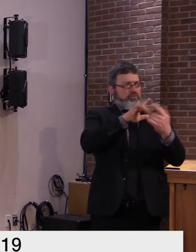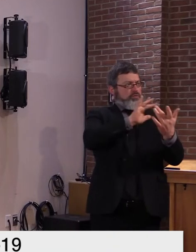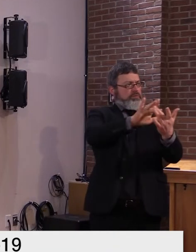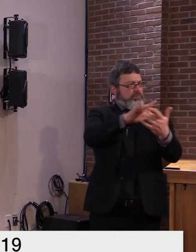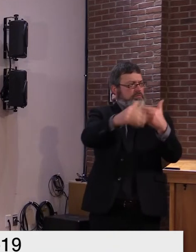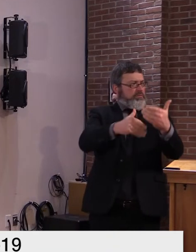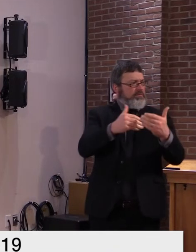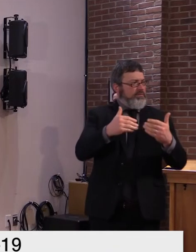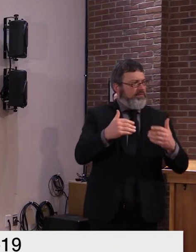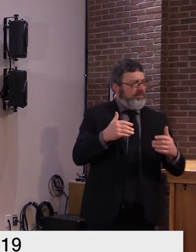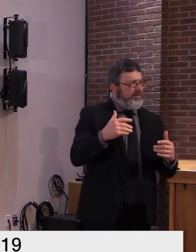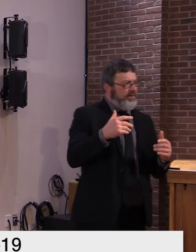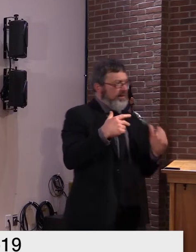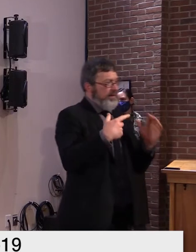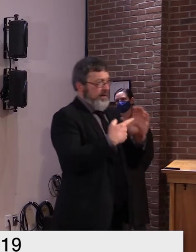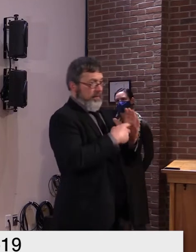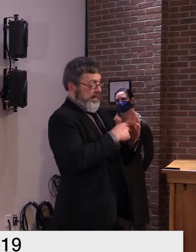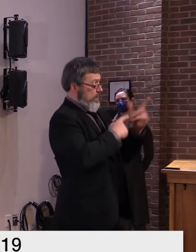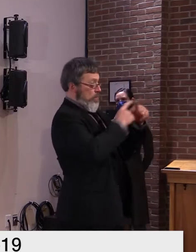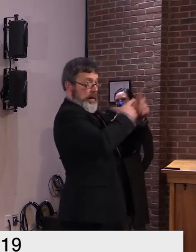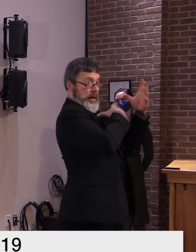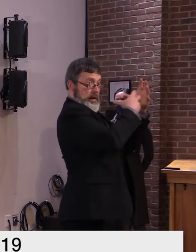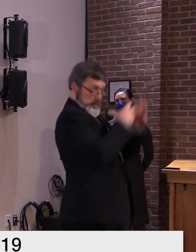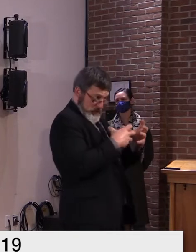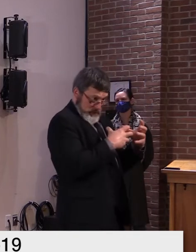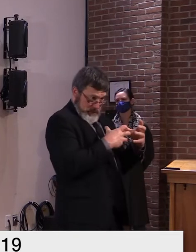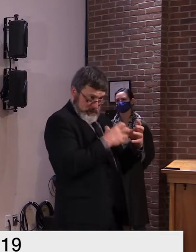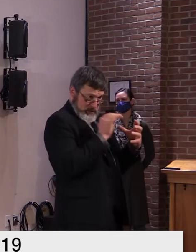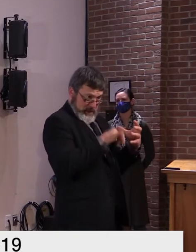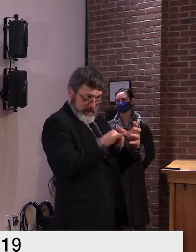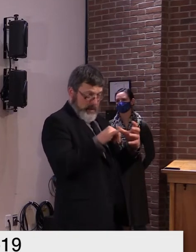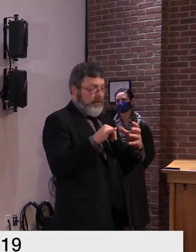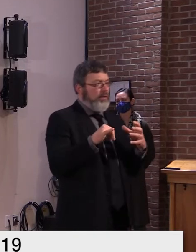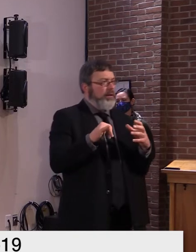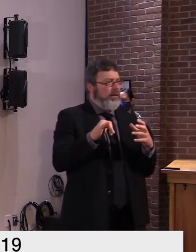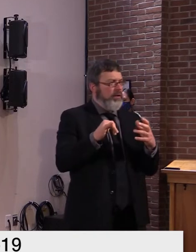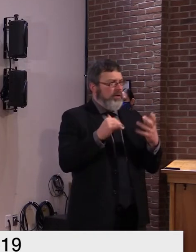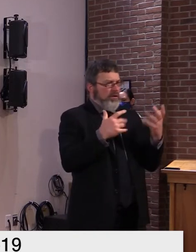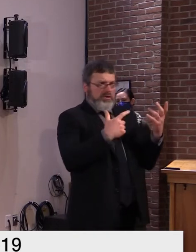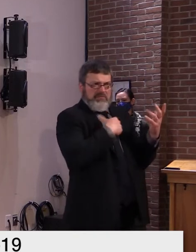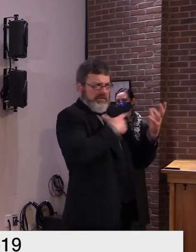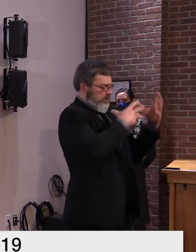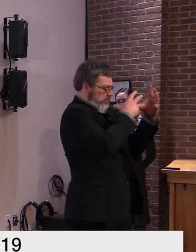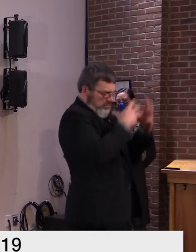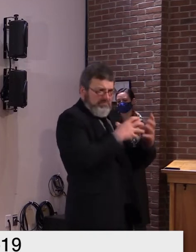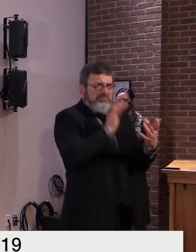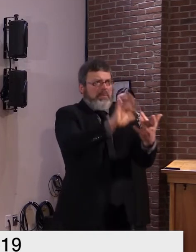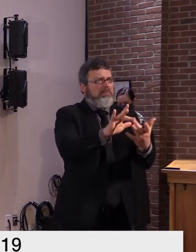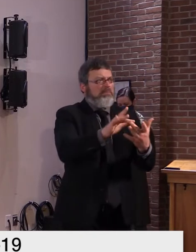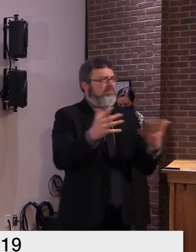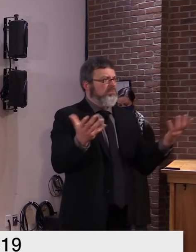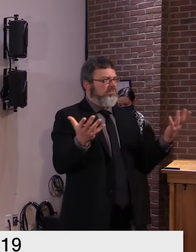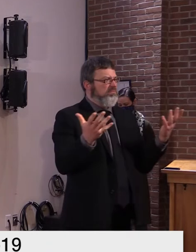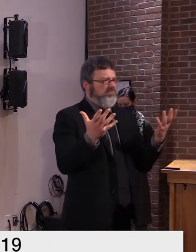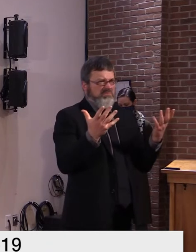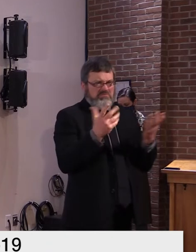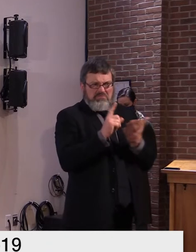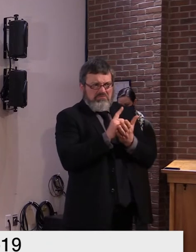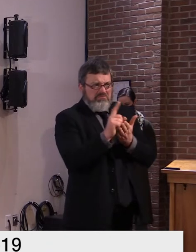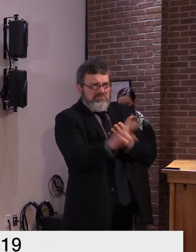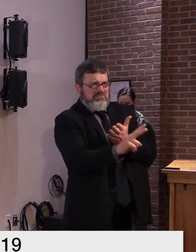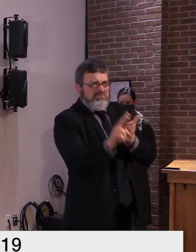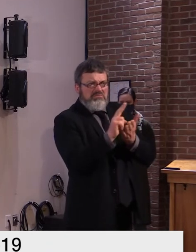yeah yeah no certainly during the course of the next several weeks you i just want to keep in mind that um